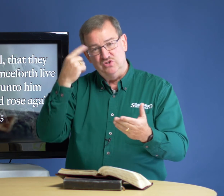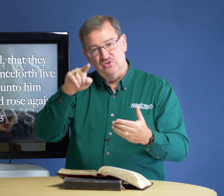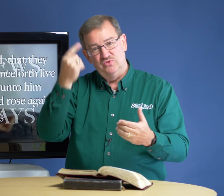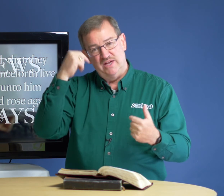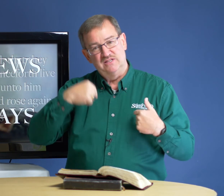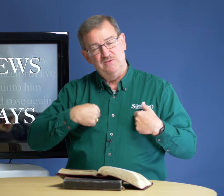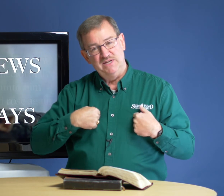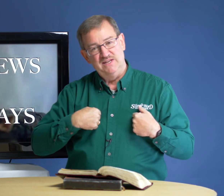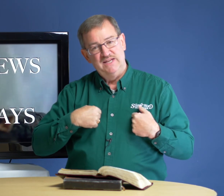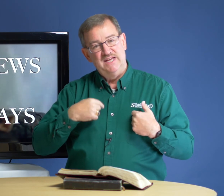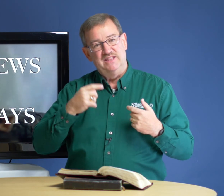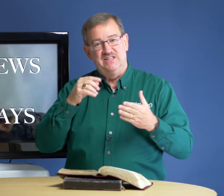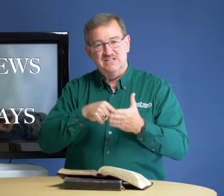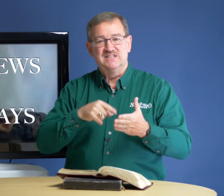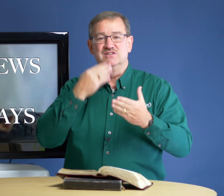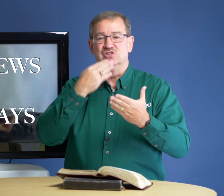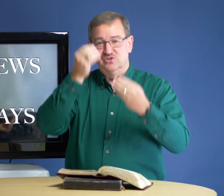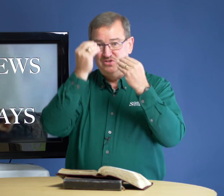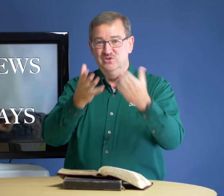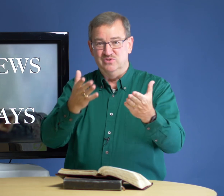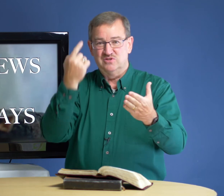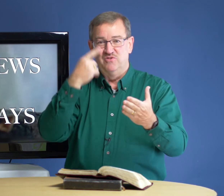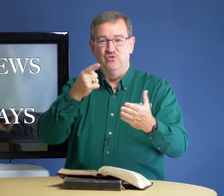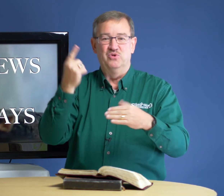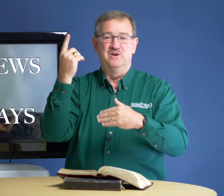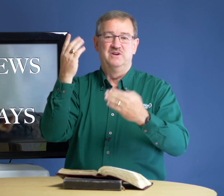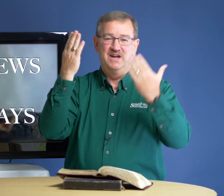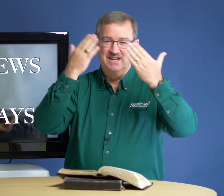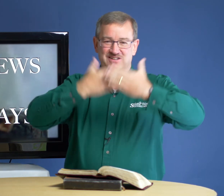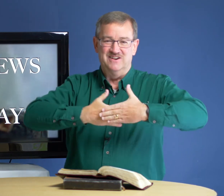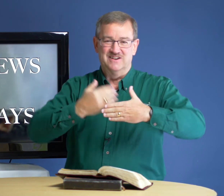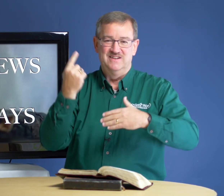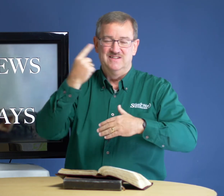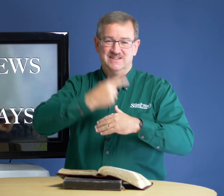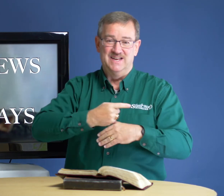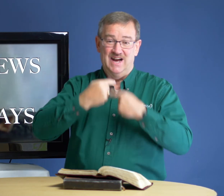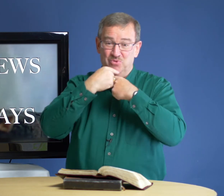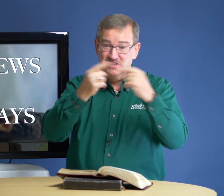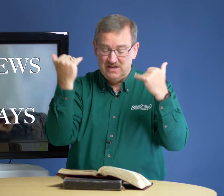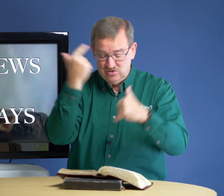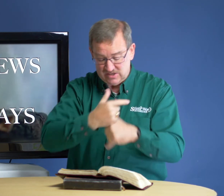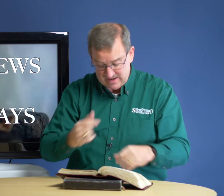you and to me. This is the good news for a dark day. I want to tell you today,